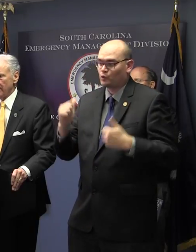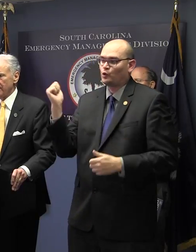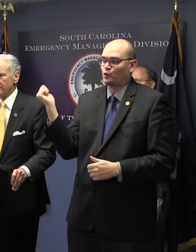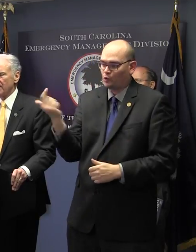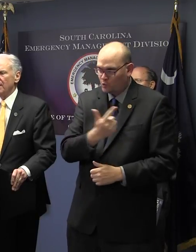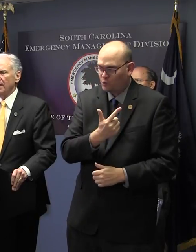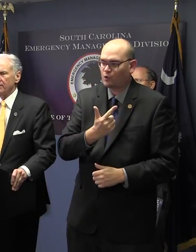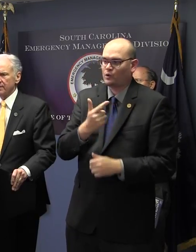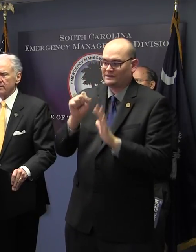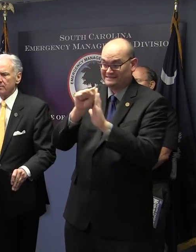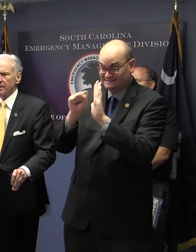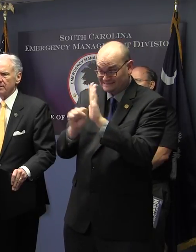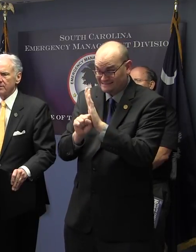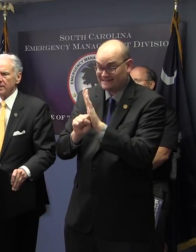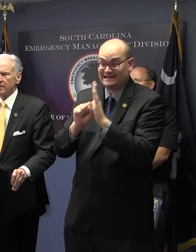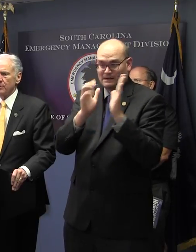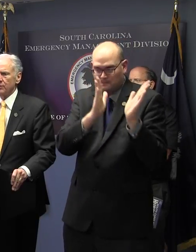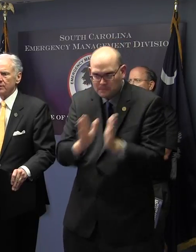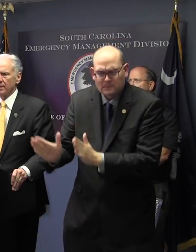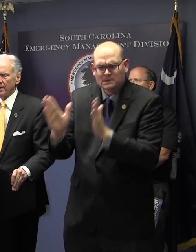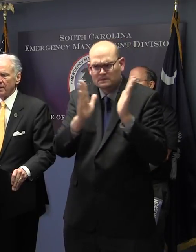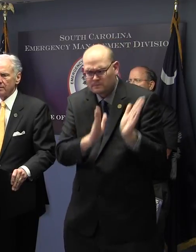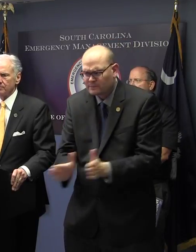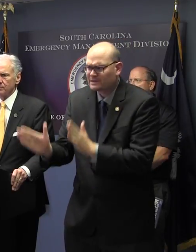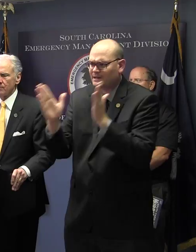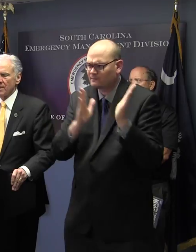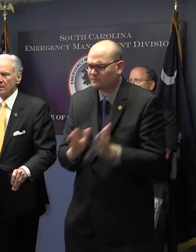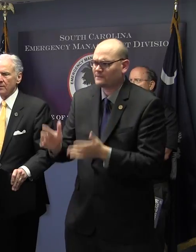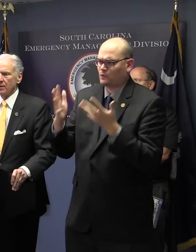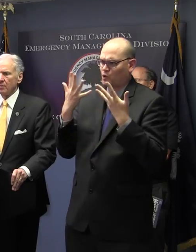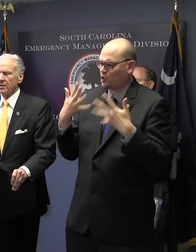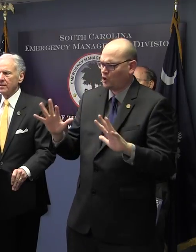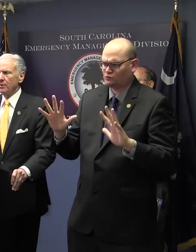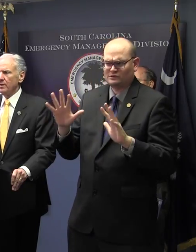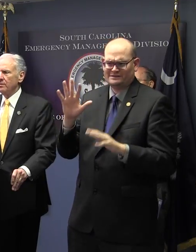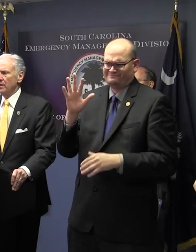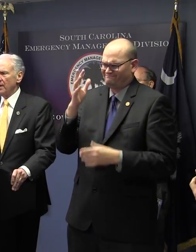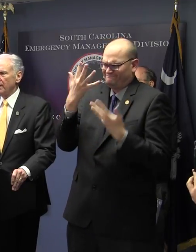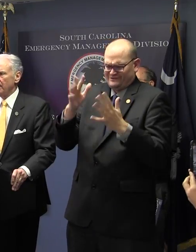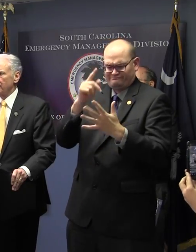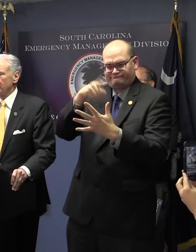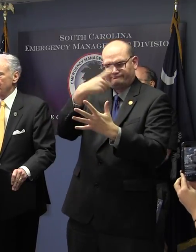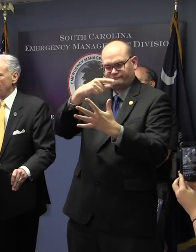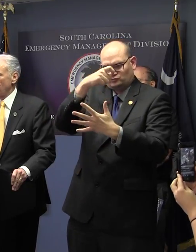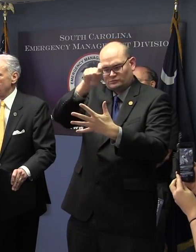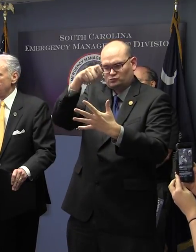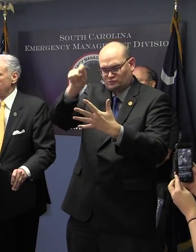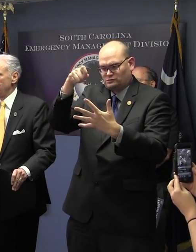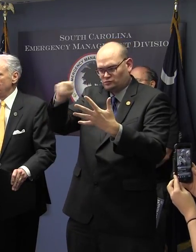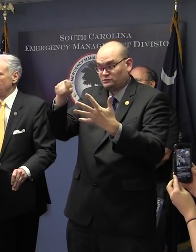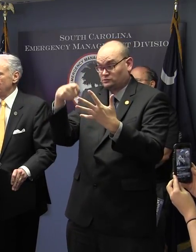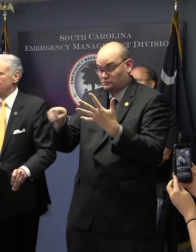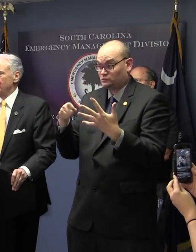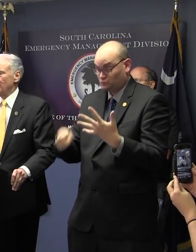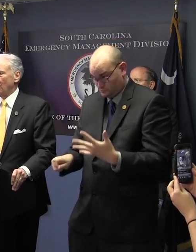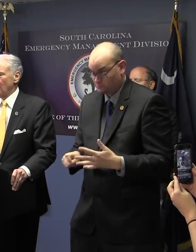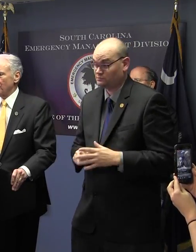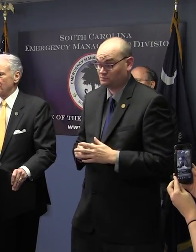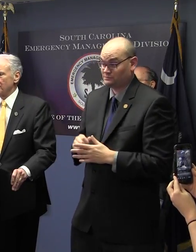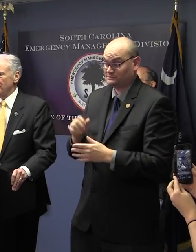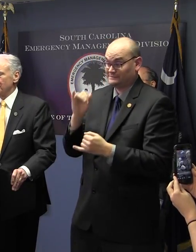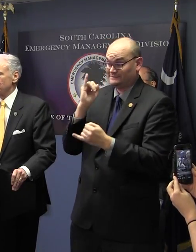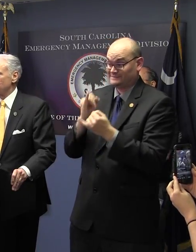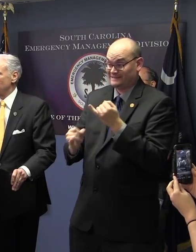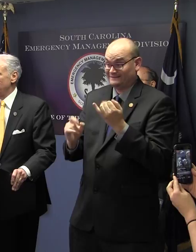We have plans and things are being set in motion now. The only thing we do not have the authority to